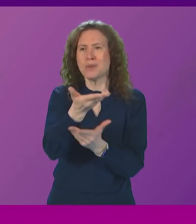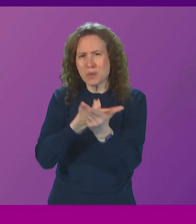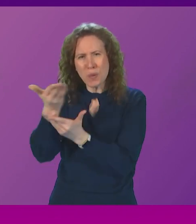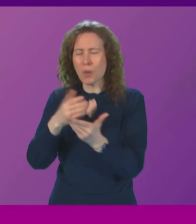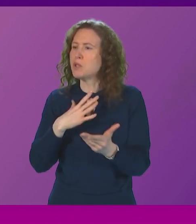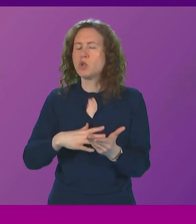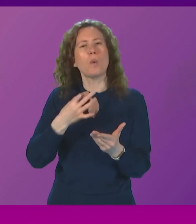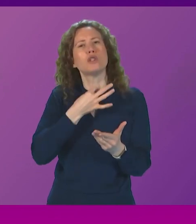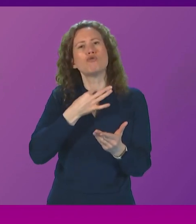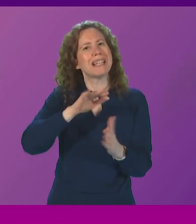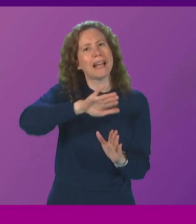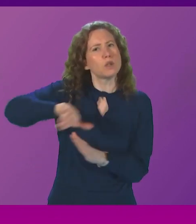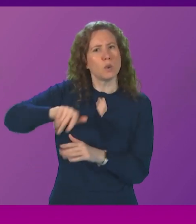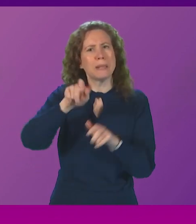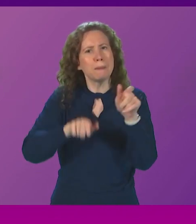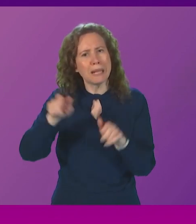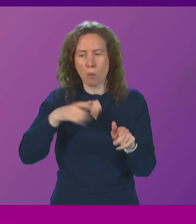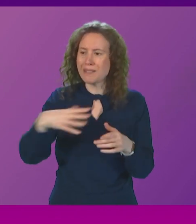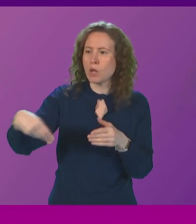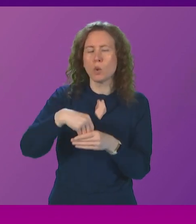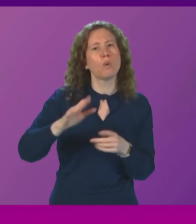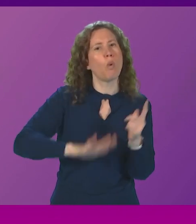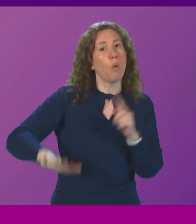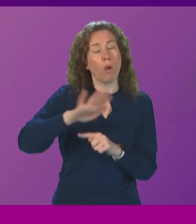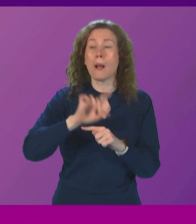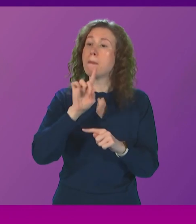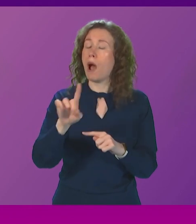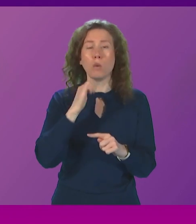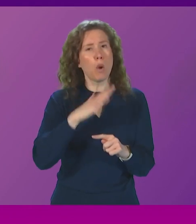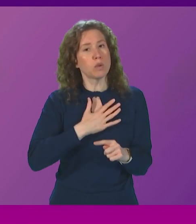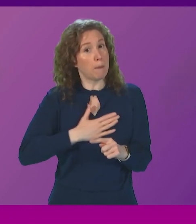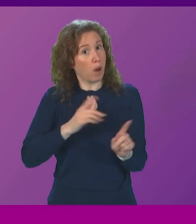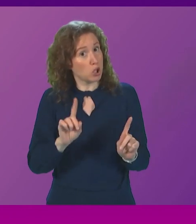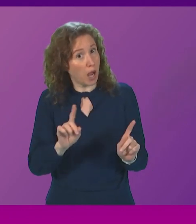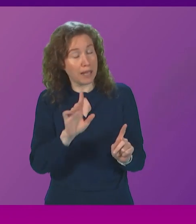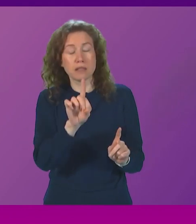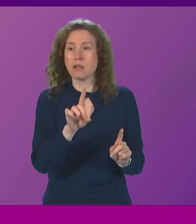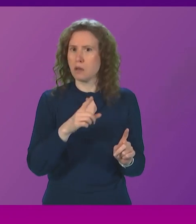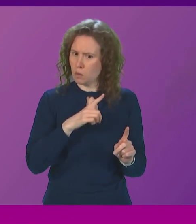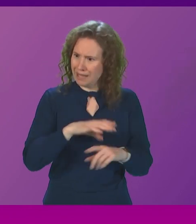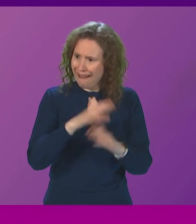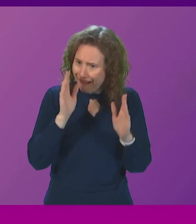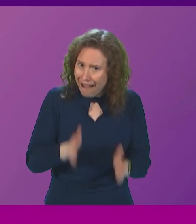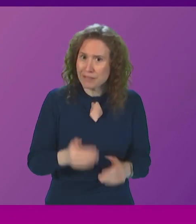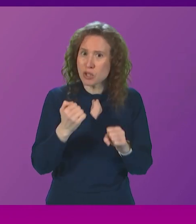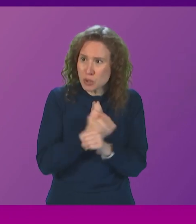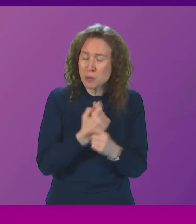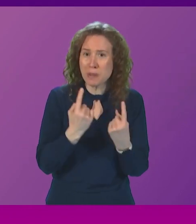excluding some voices that should be heard. But what we will not apologise for is, of course, taking the necessary action we need to